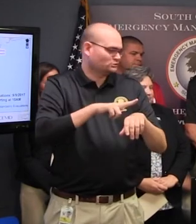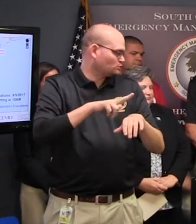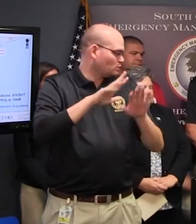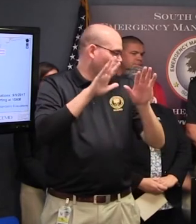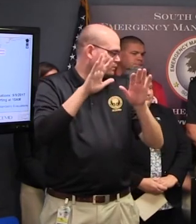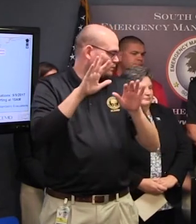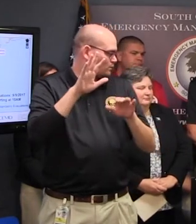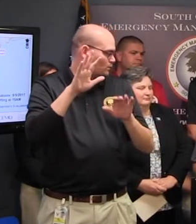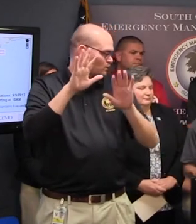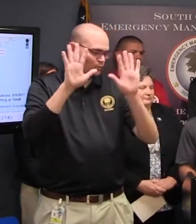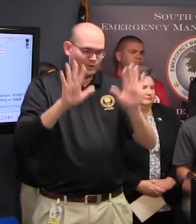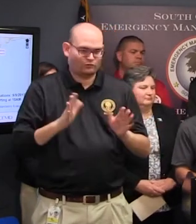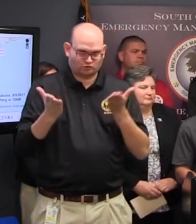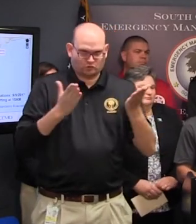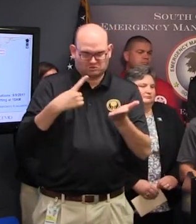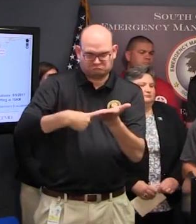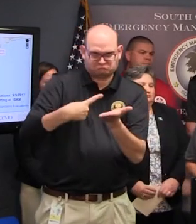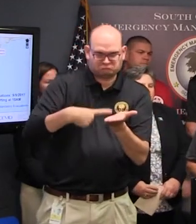Thank you Governor.